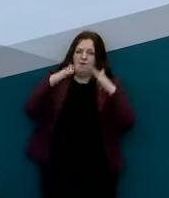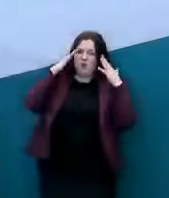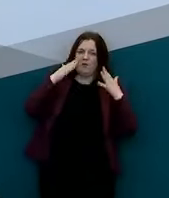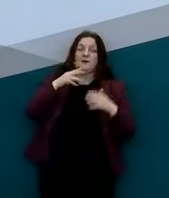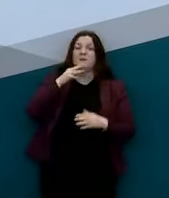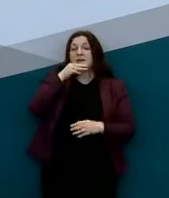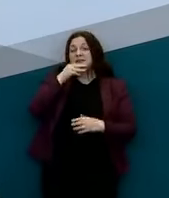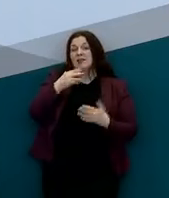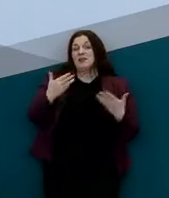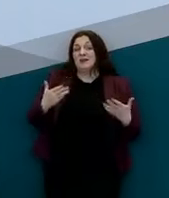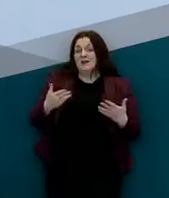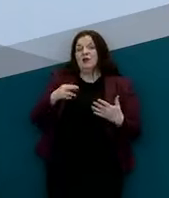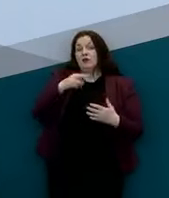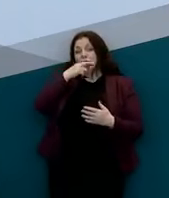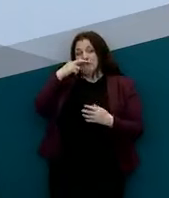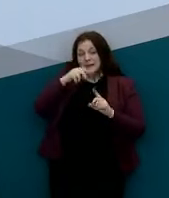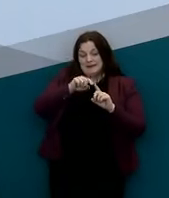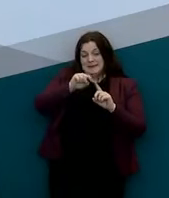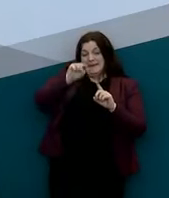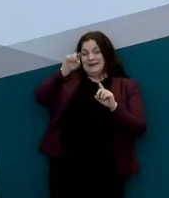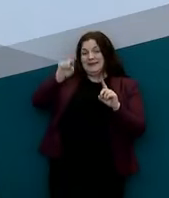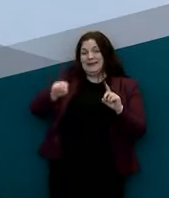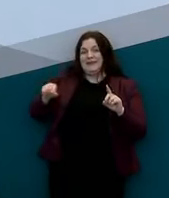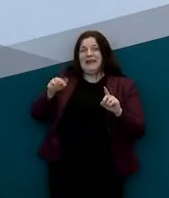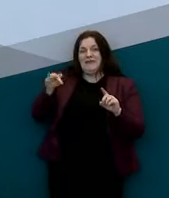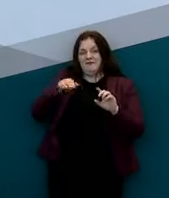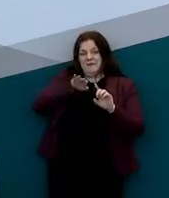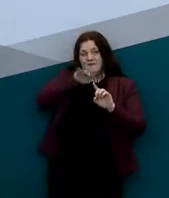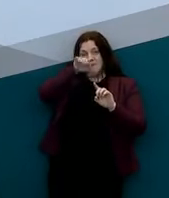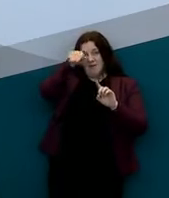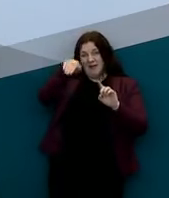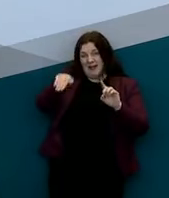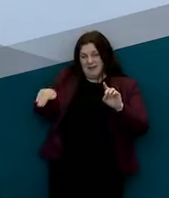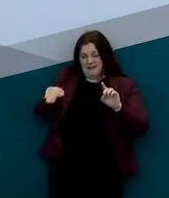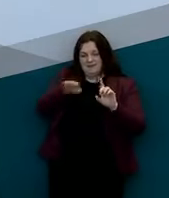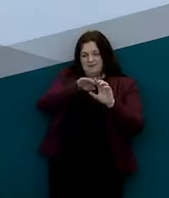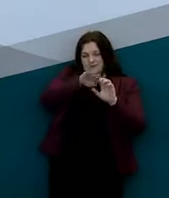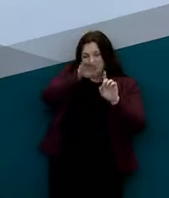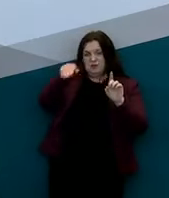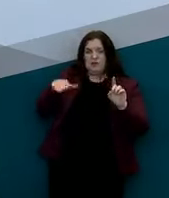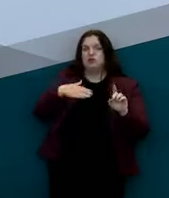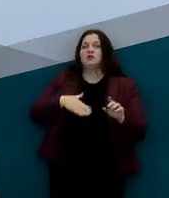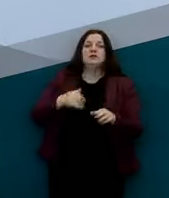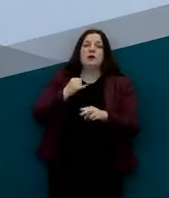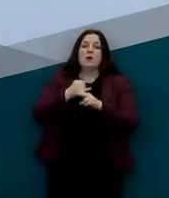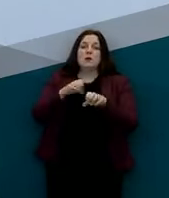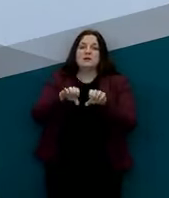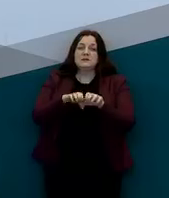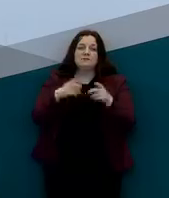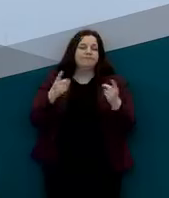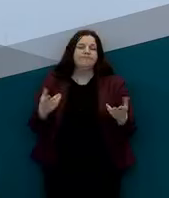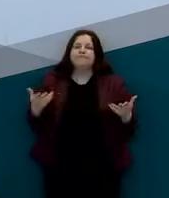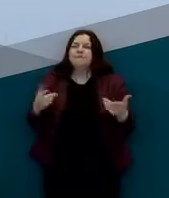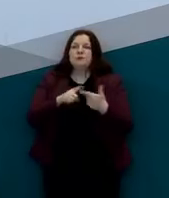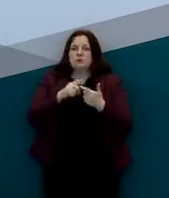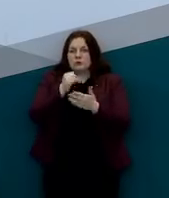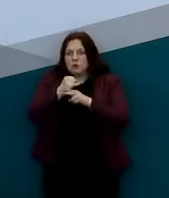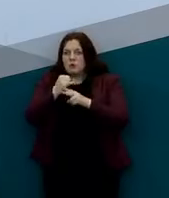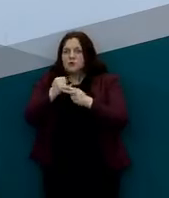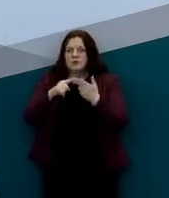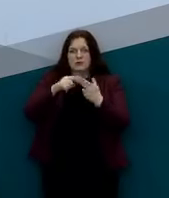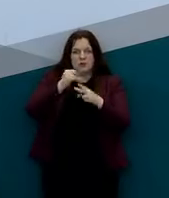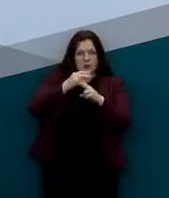curve is what would have happened if we had flattened the curve simply by closing schools universities and implementing